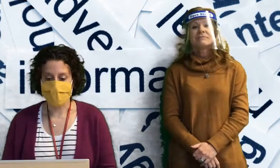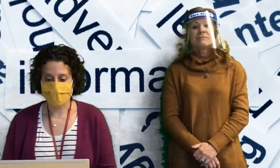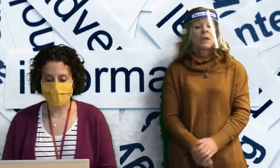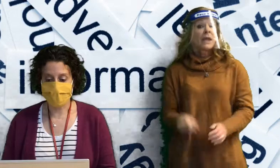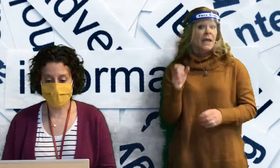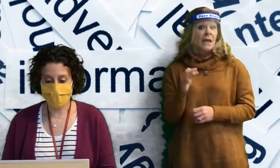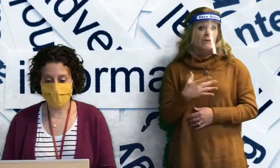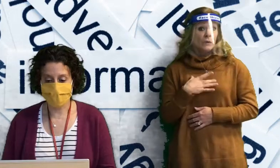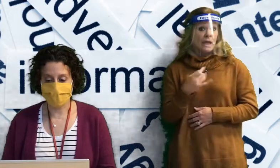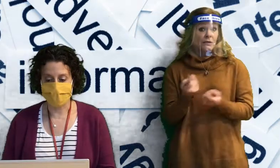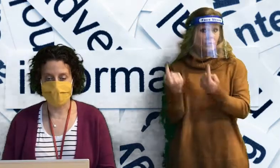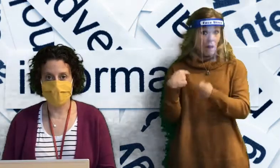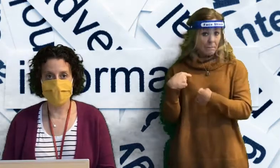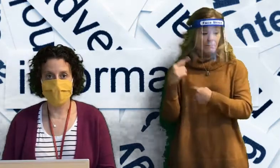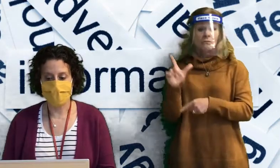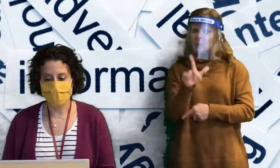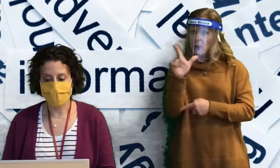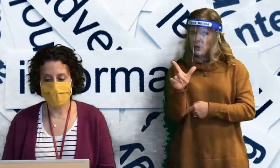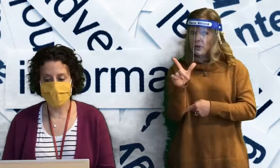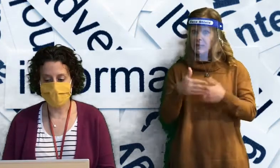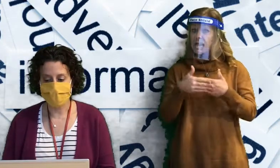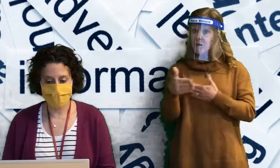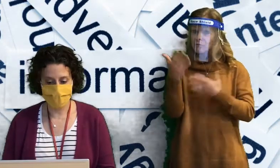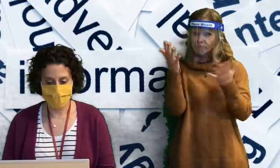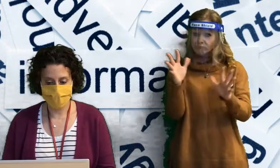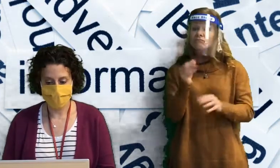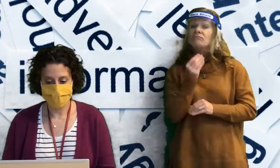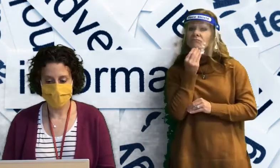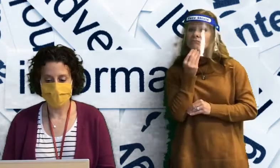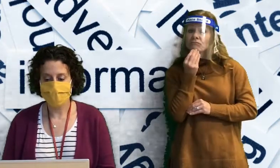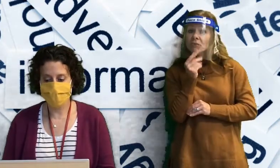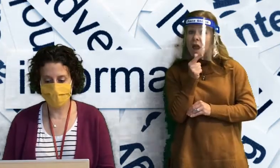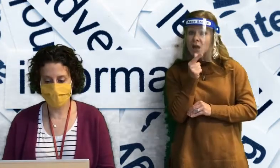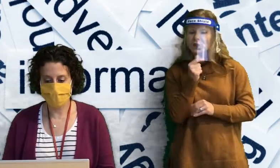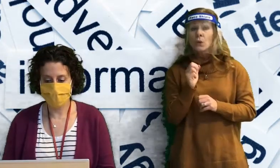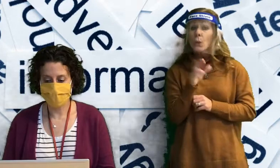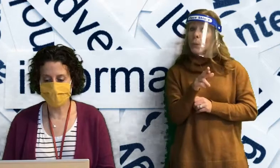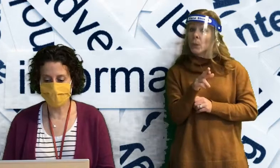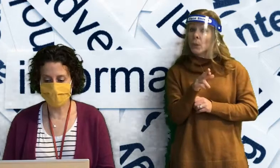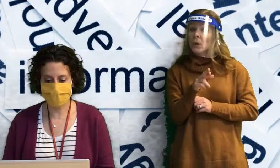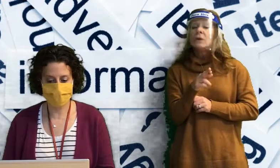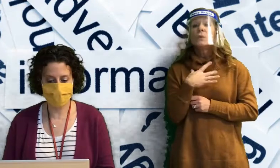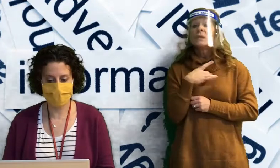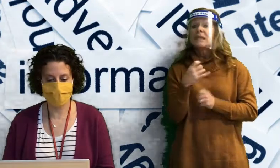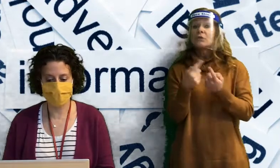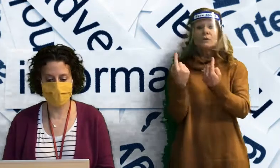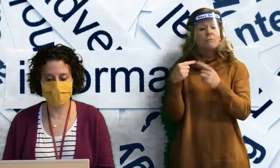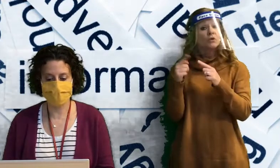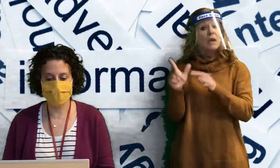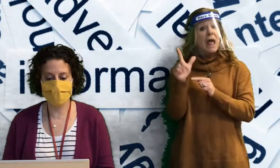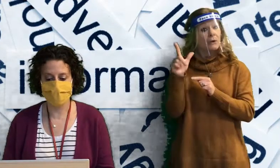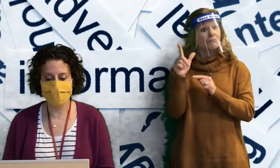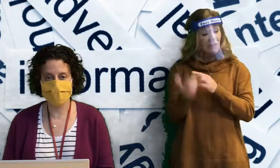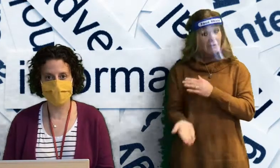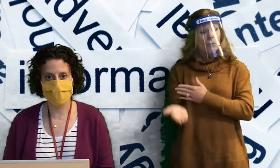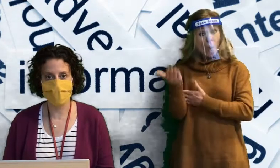If you'd like to come to the library after you eat lunch or would like to come to the library in